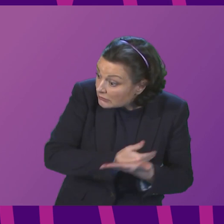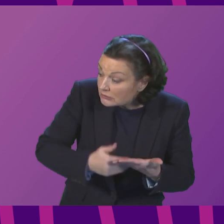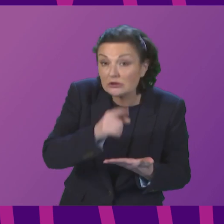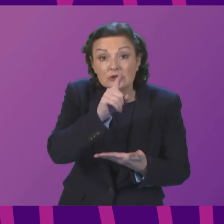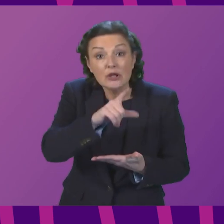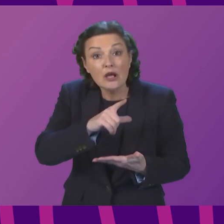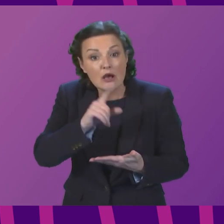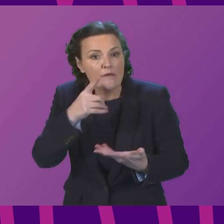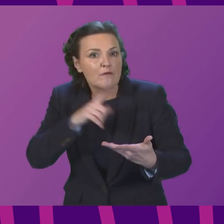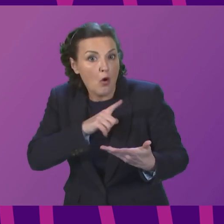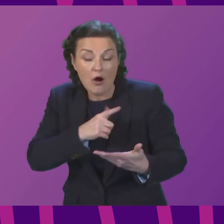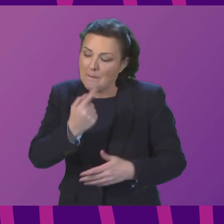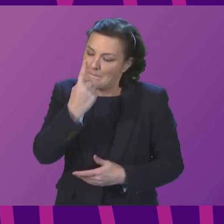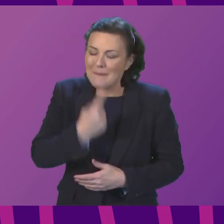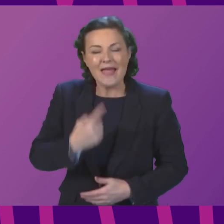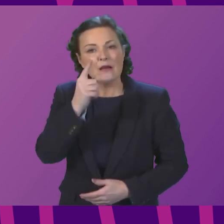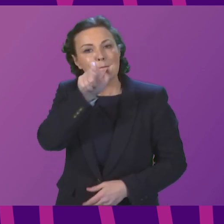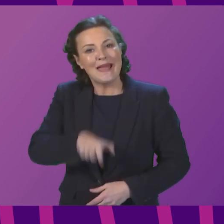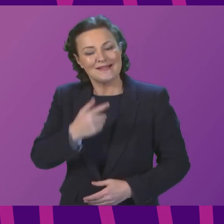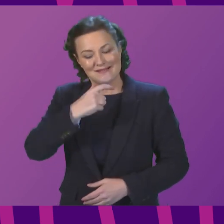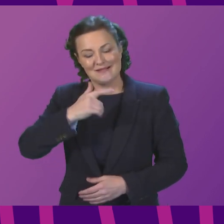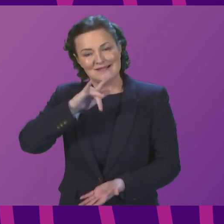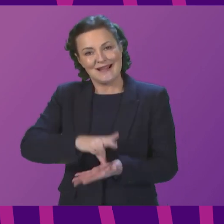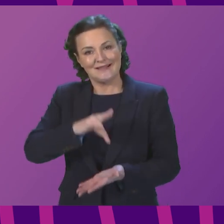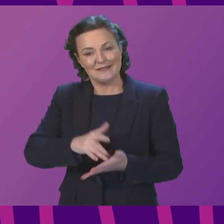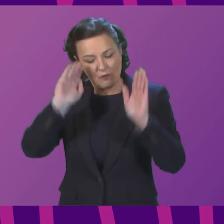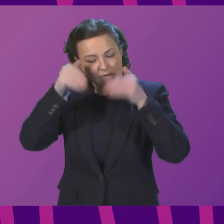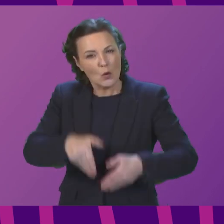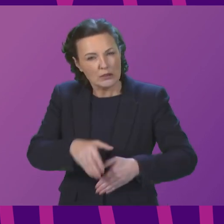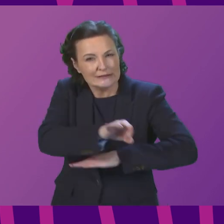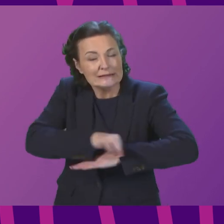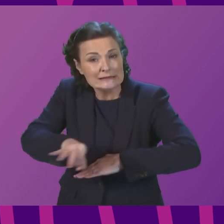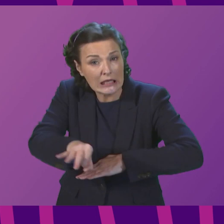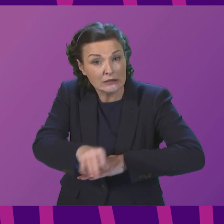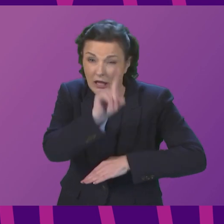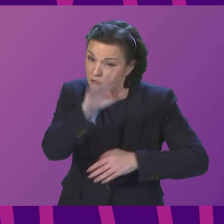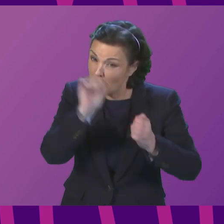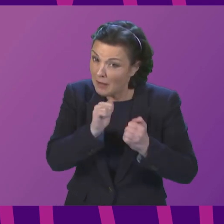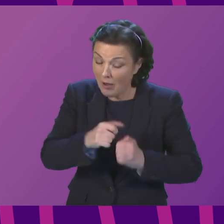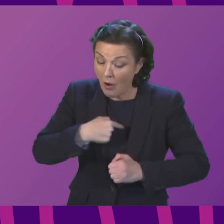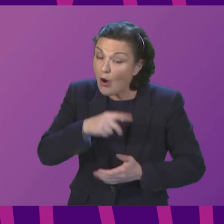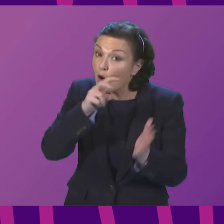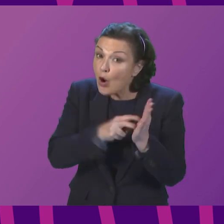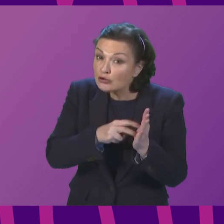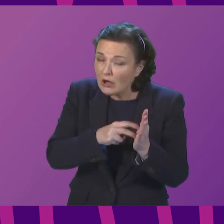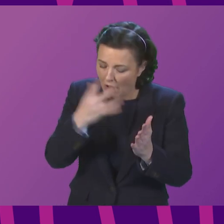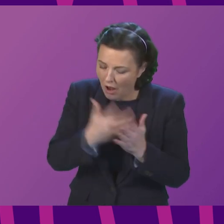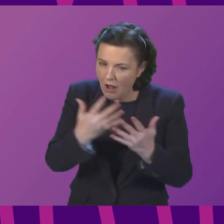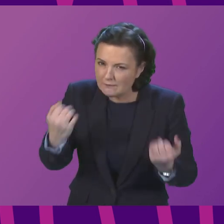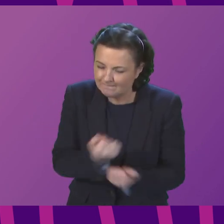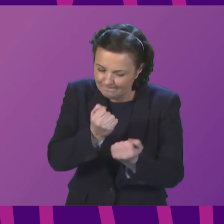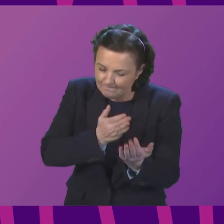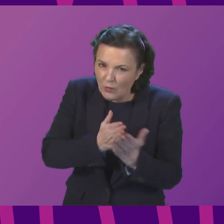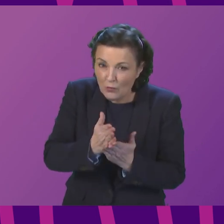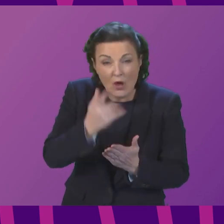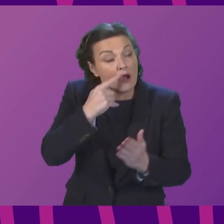person-centred design to ensure success. All contracts awarded by the Scottish Government are subject to robust contract management and adhere to the principles of